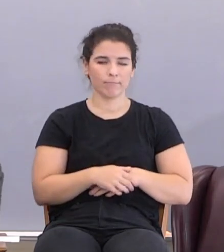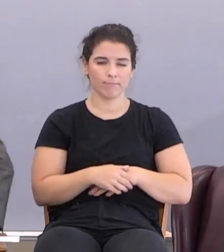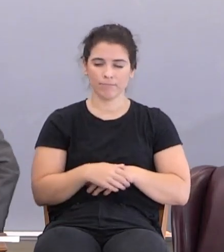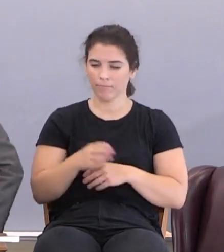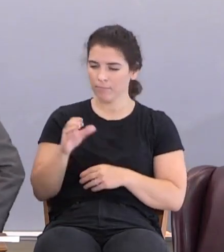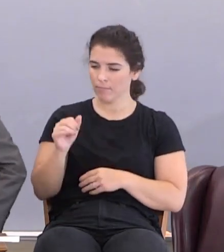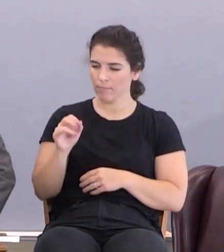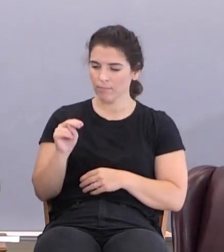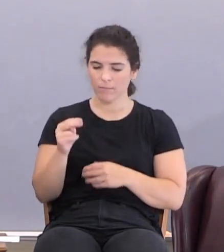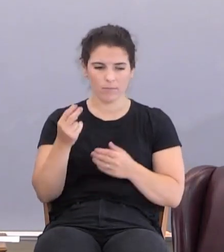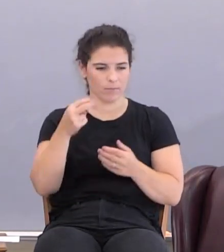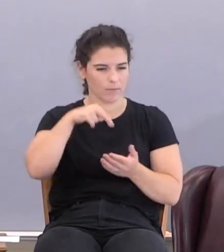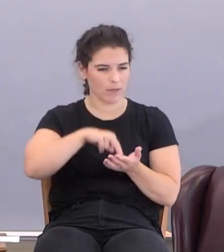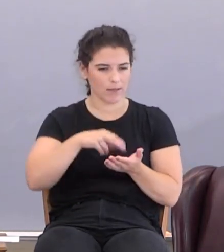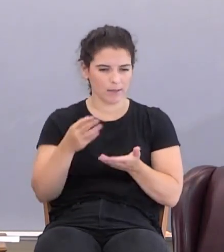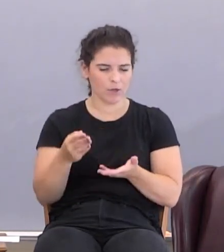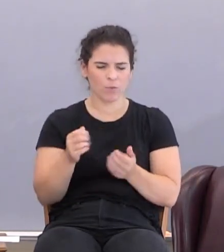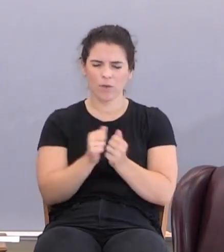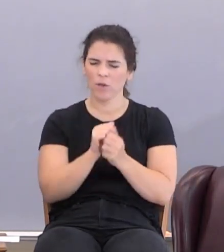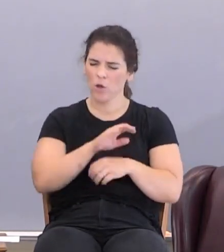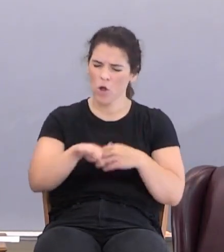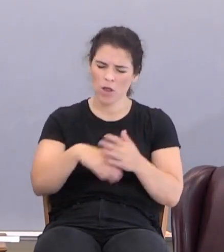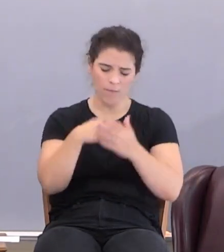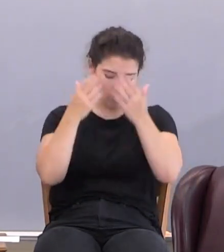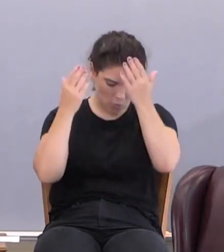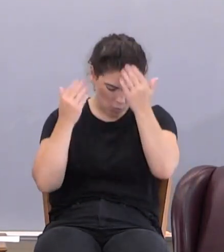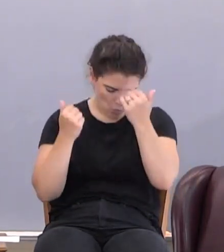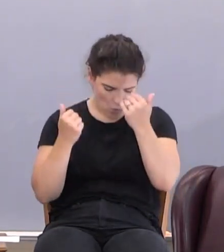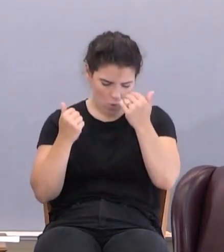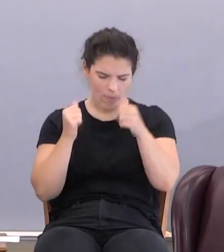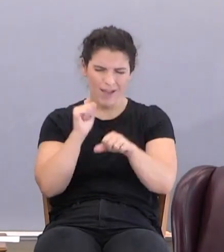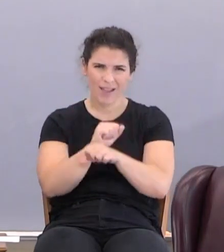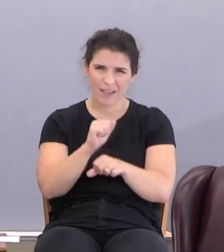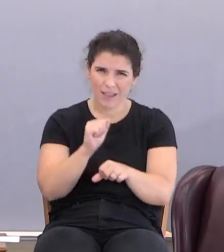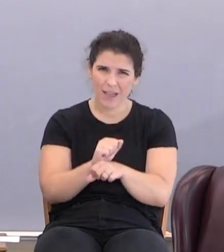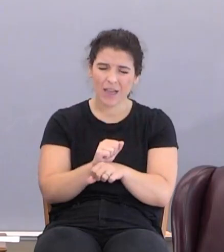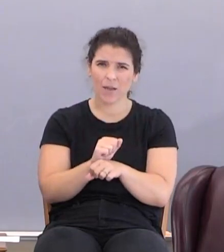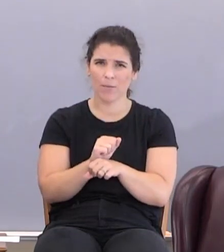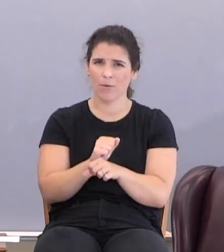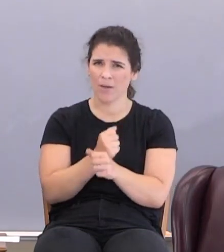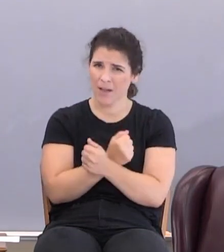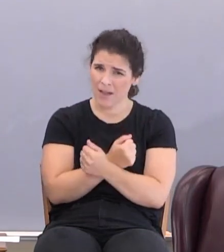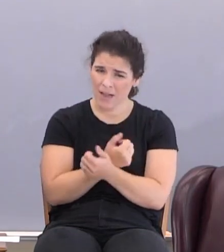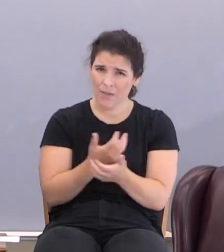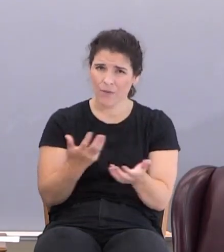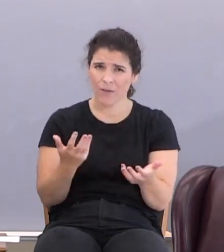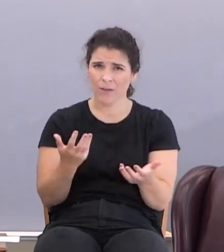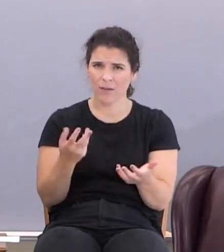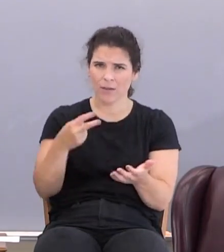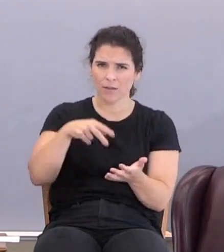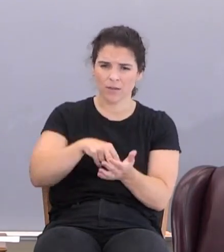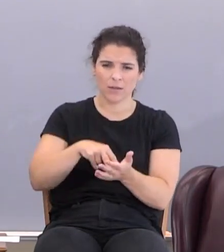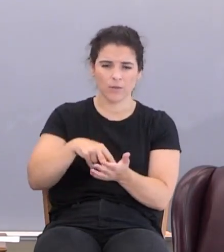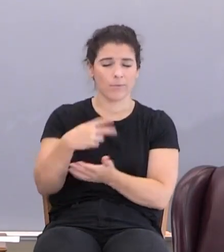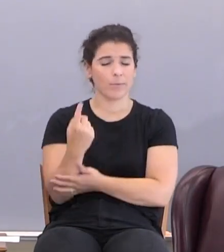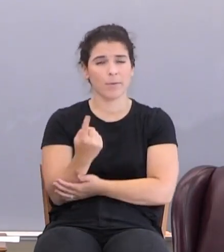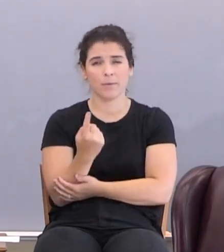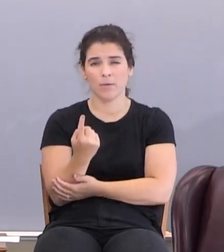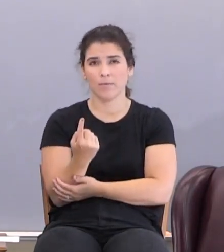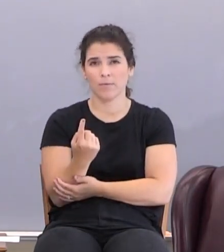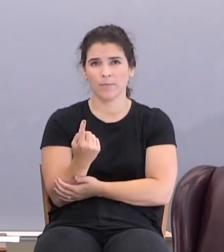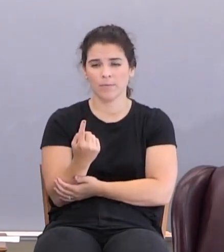with all of the hopes and expectation and labor and work. And he stands there all by himself.